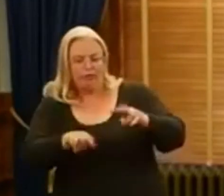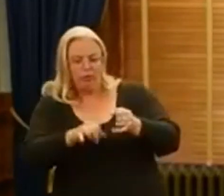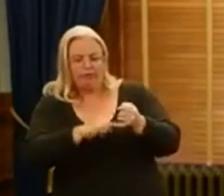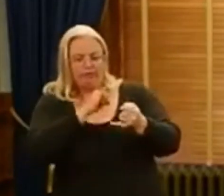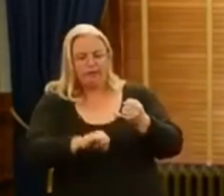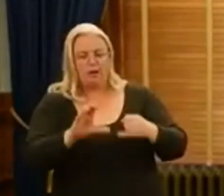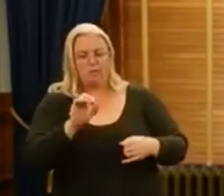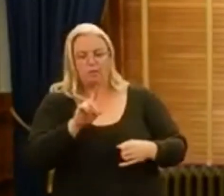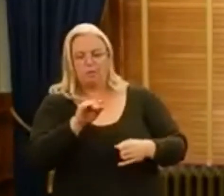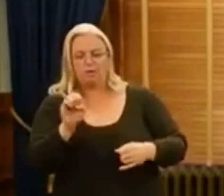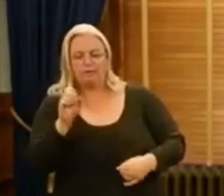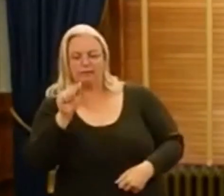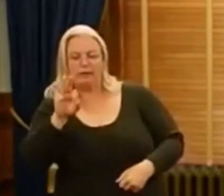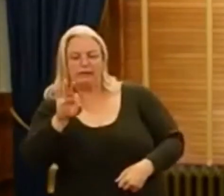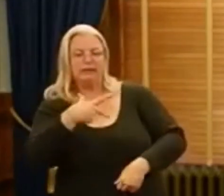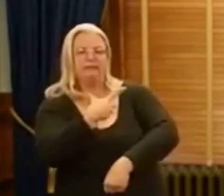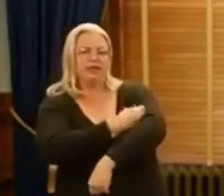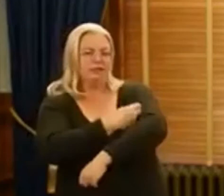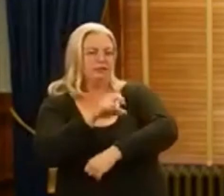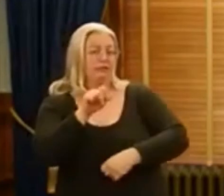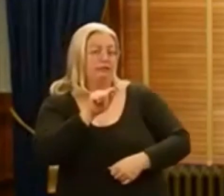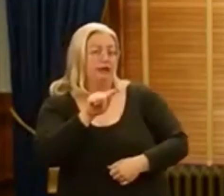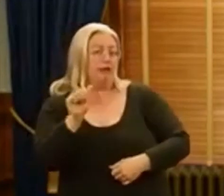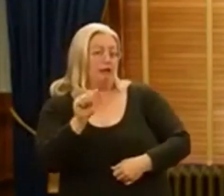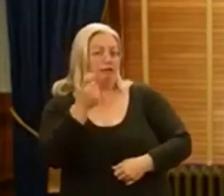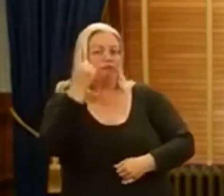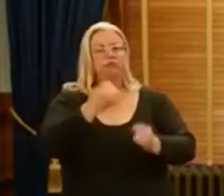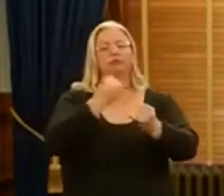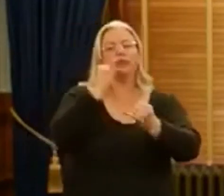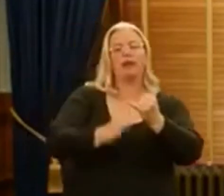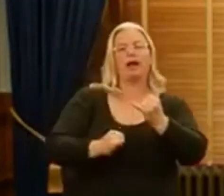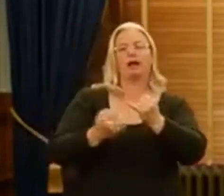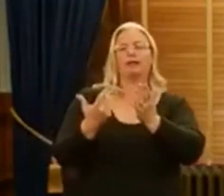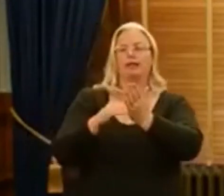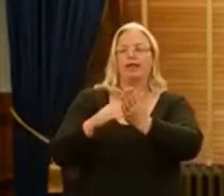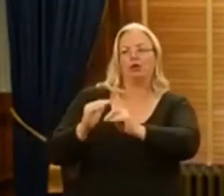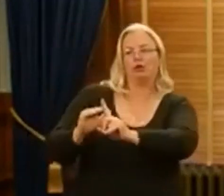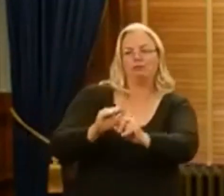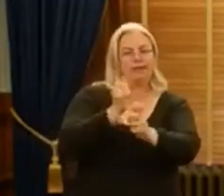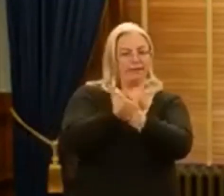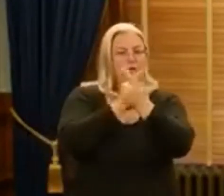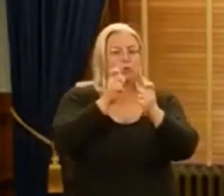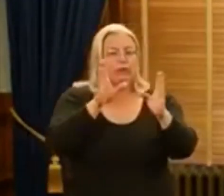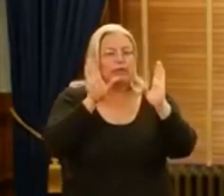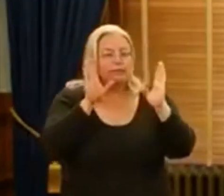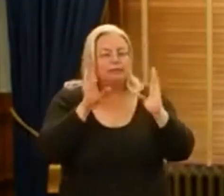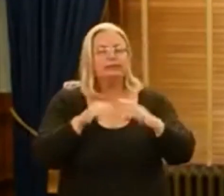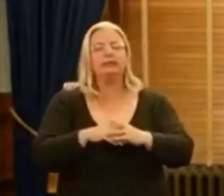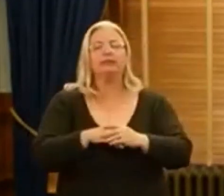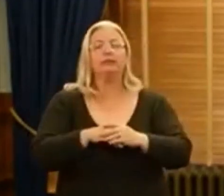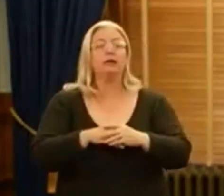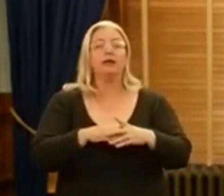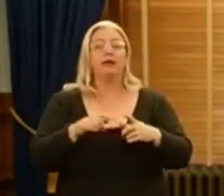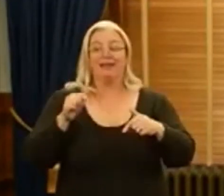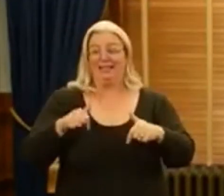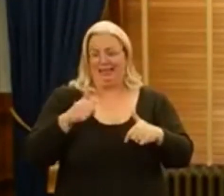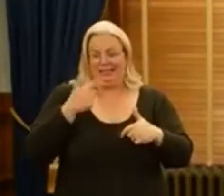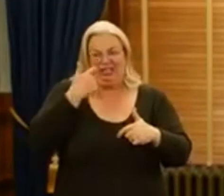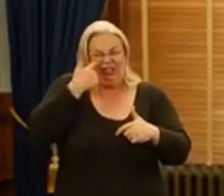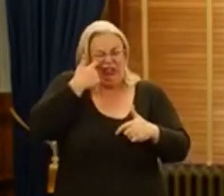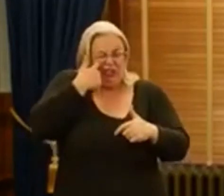COVID-19 vaccine data. Lastly, I would like to remind everyone listening that we did not begin